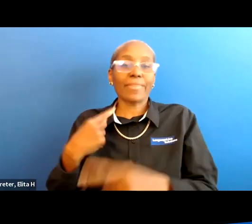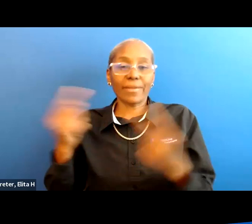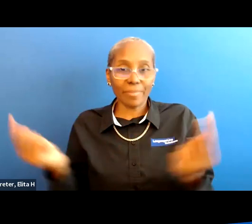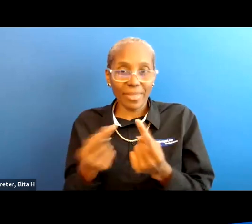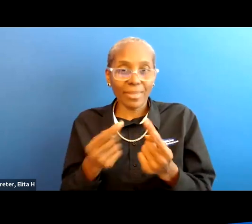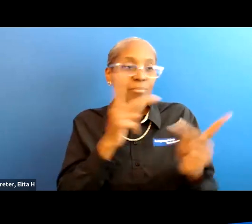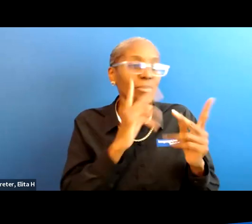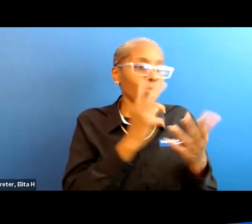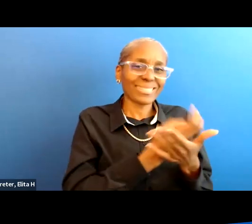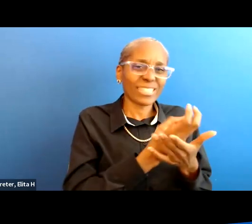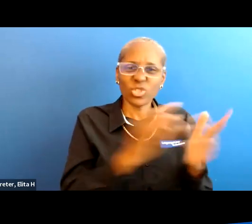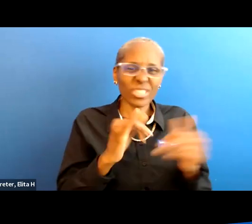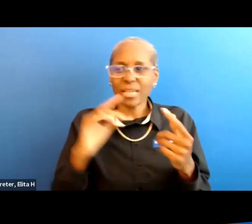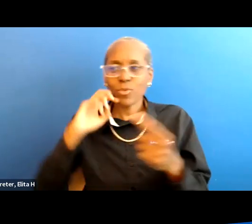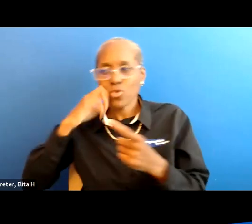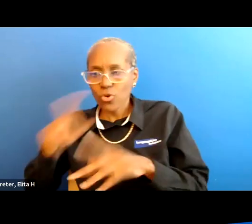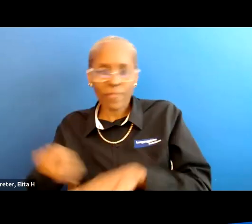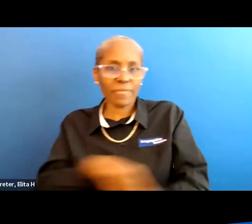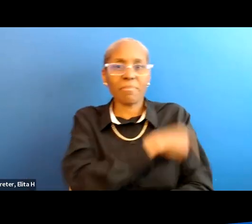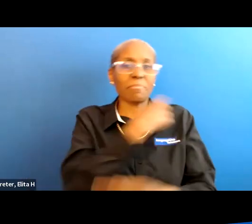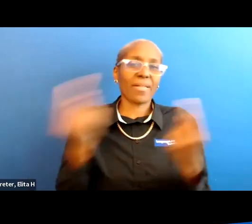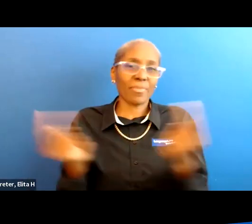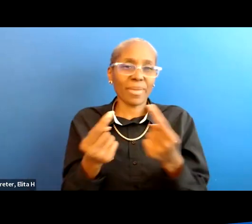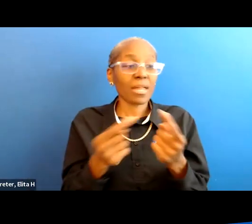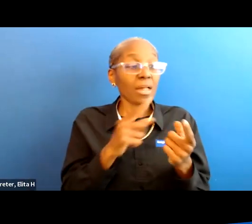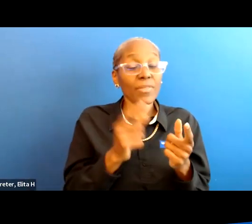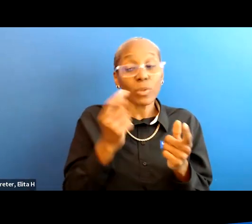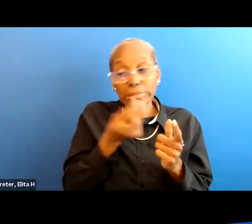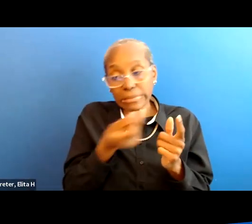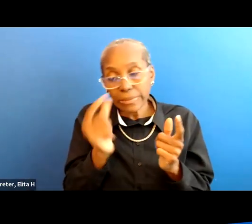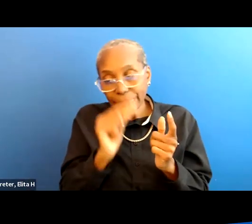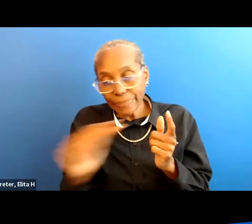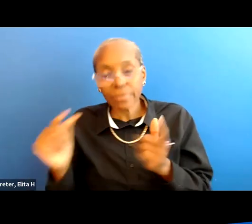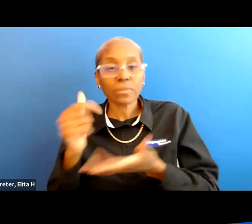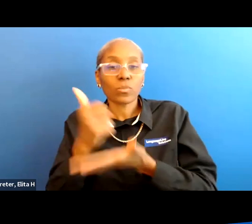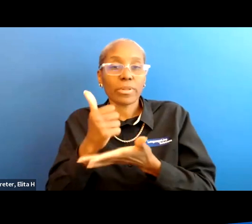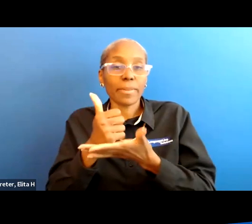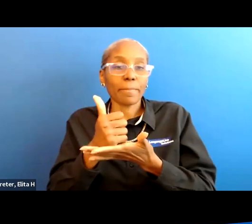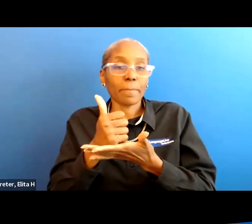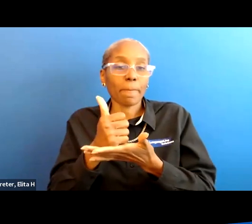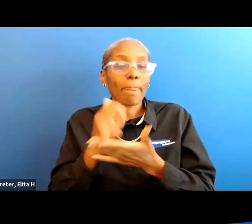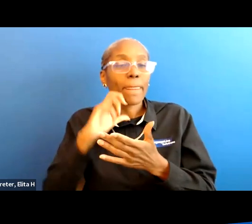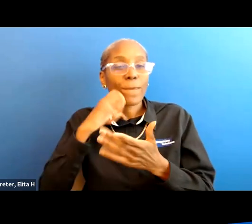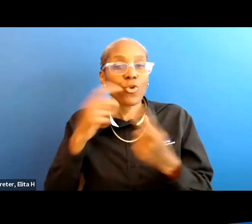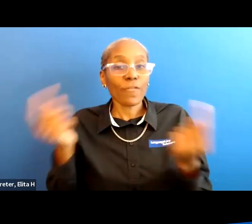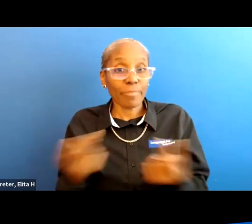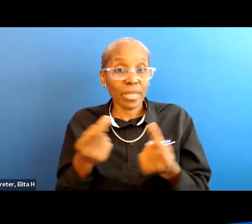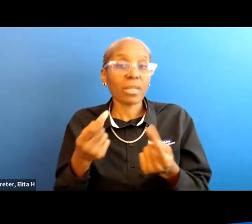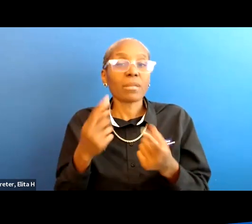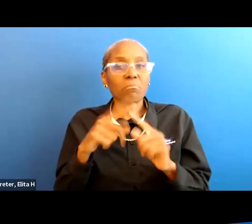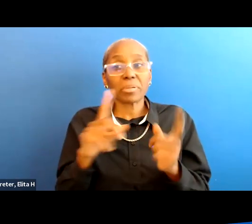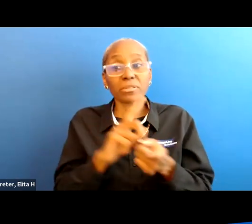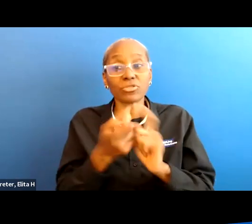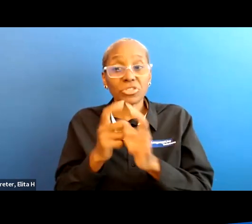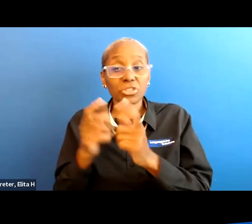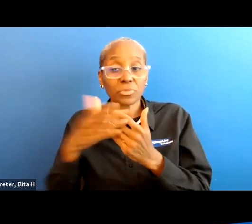seizures so those medications using very small doses will help with that um nerve pain but yes it does change